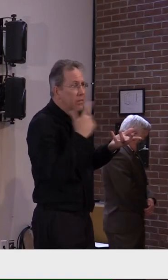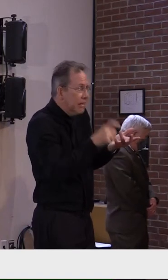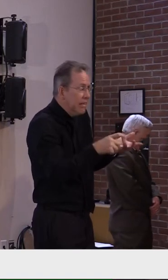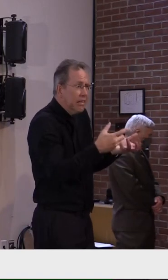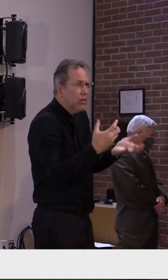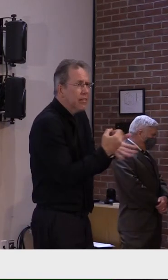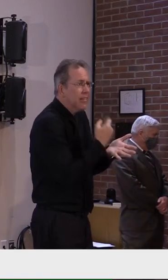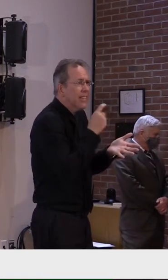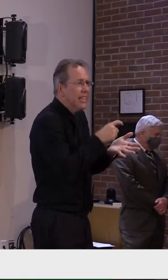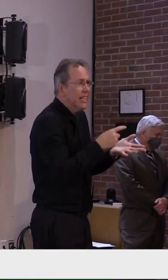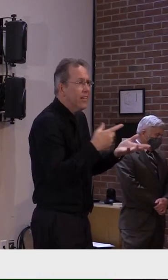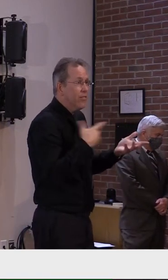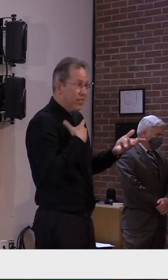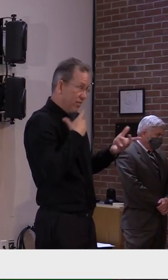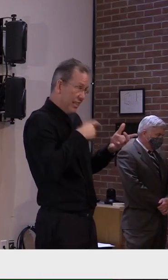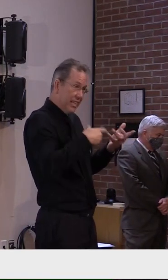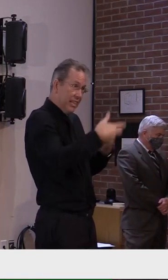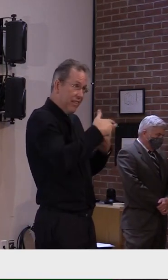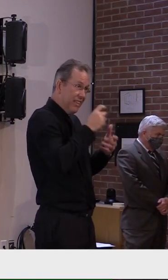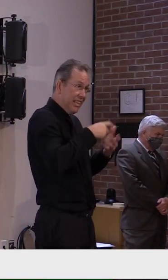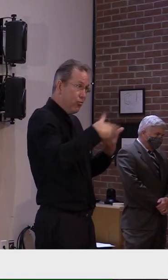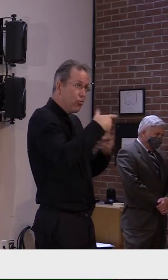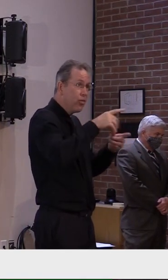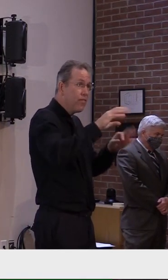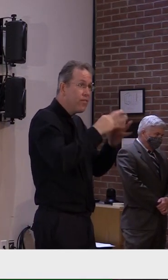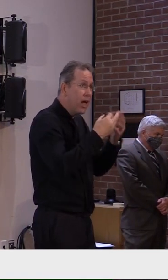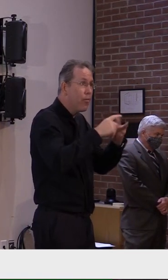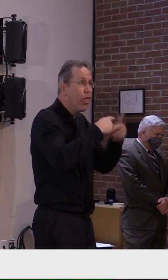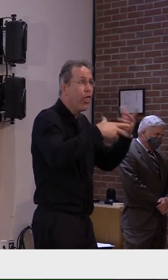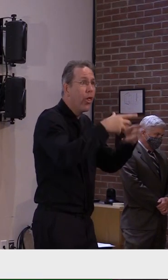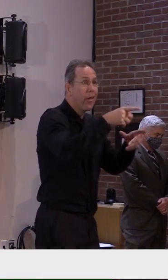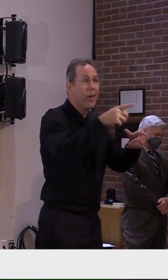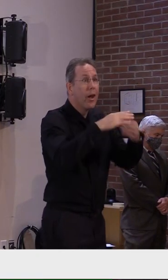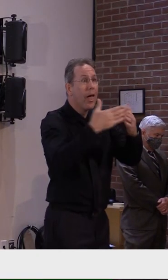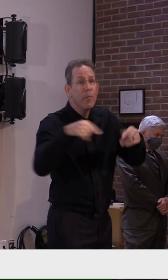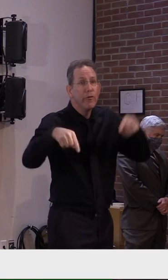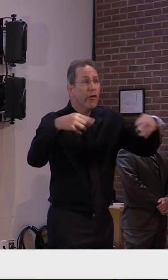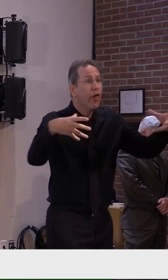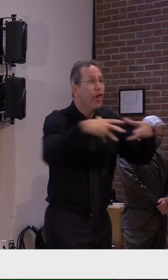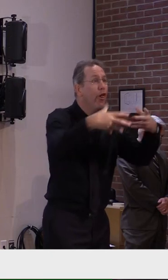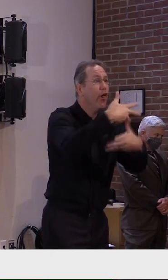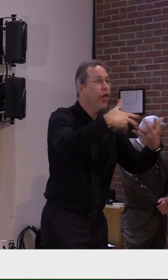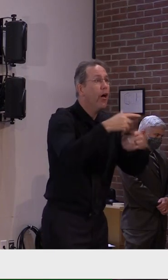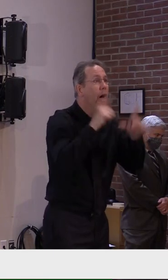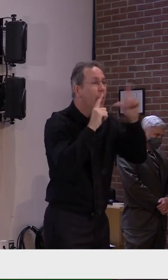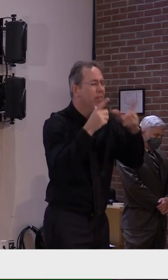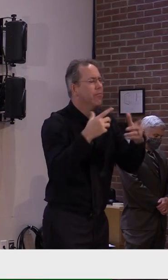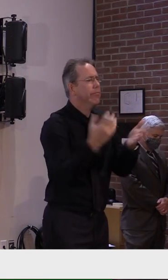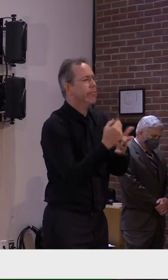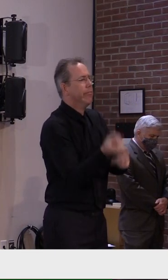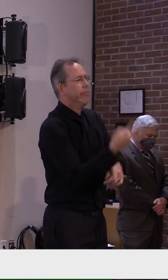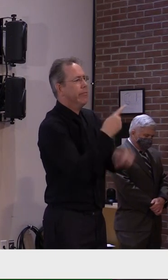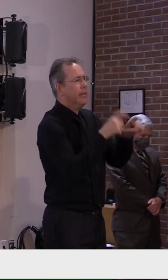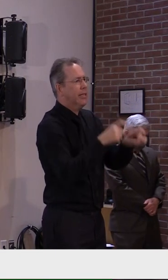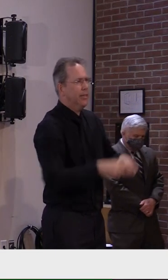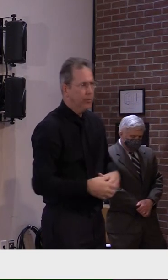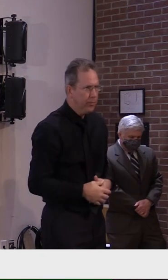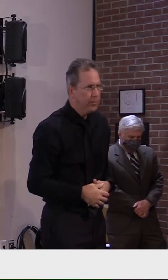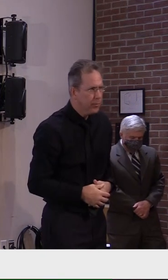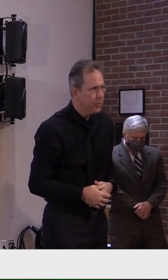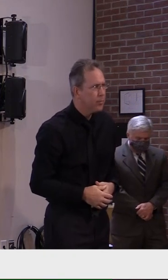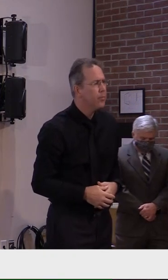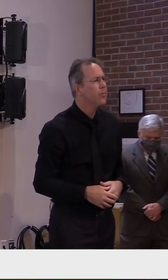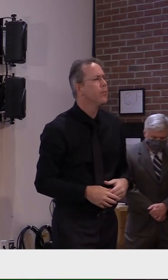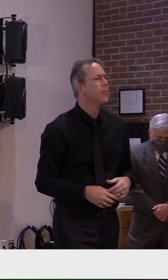Hi, everybody. Governor, when you started talking earlier, I was listening to you and your description of how the case